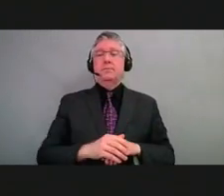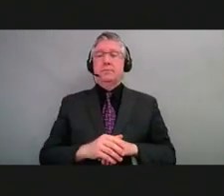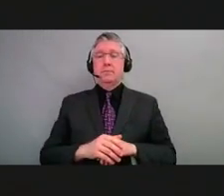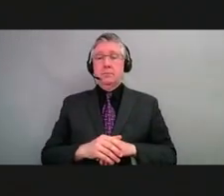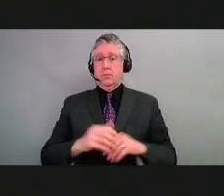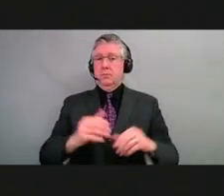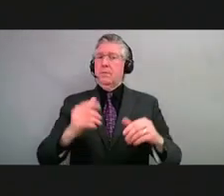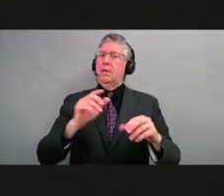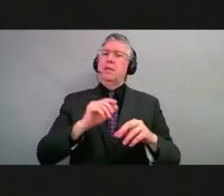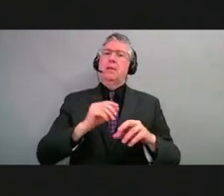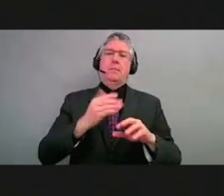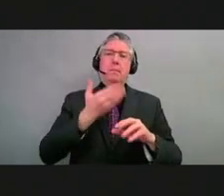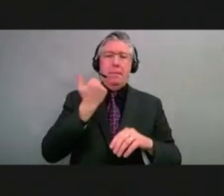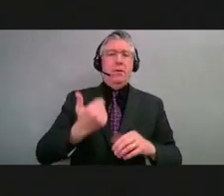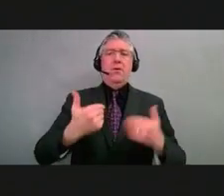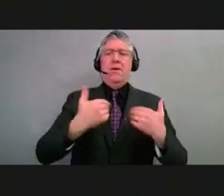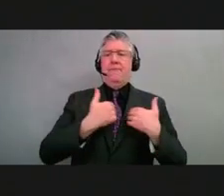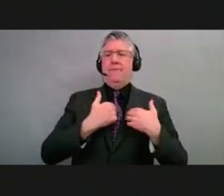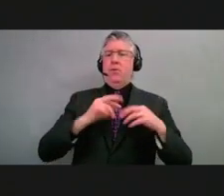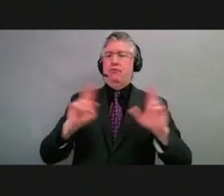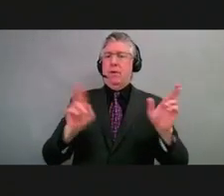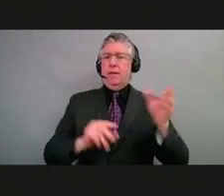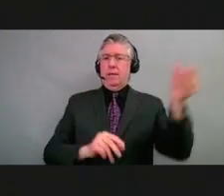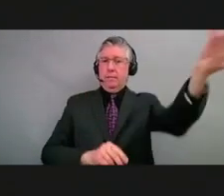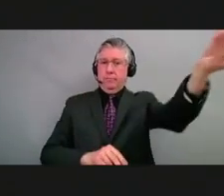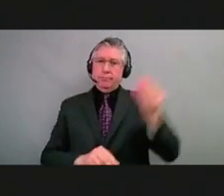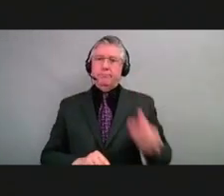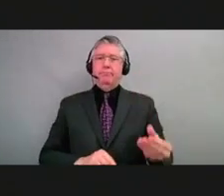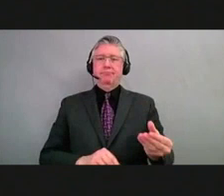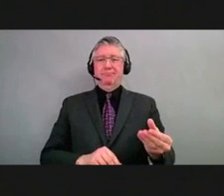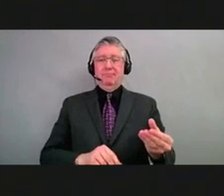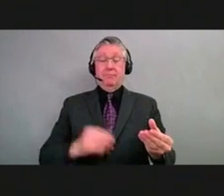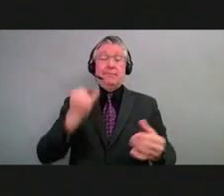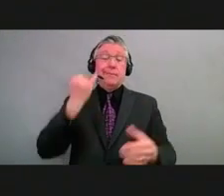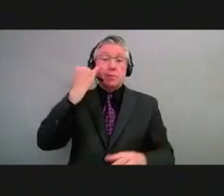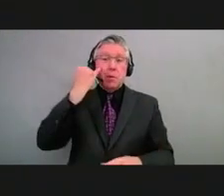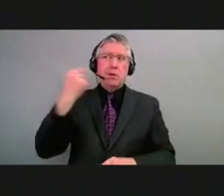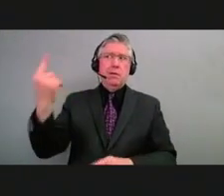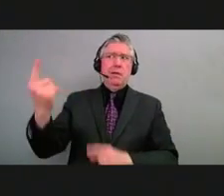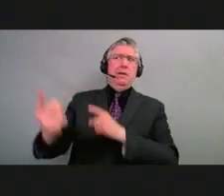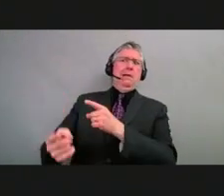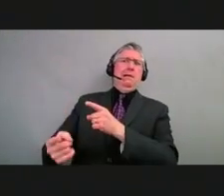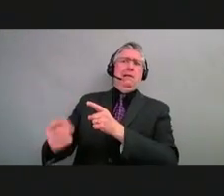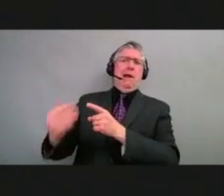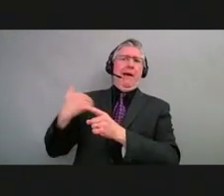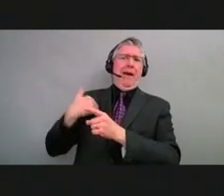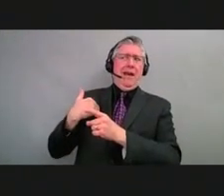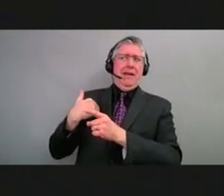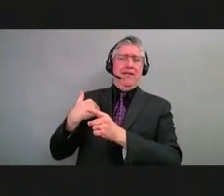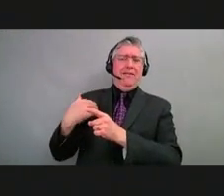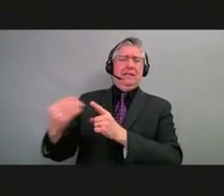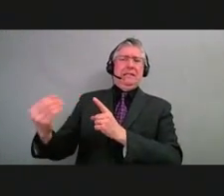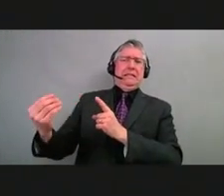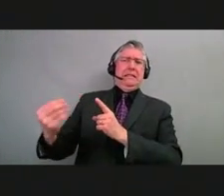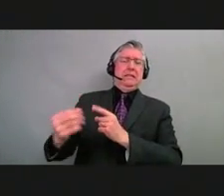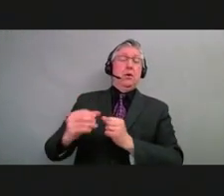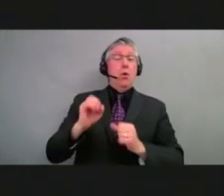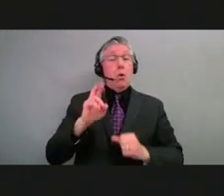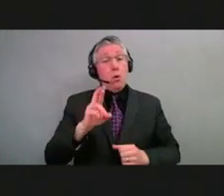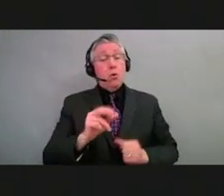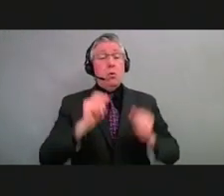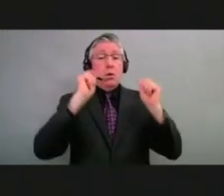your disposal so that if you have been exposed or you wake up and you're not feeling well, you have the tests immediately available to you.